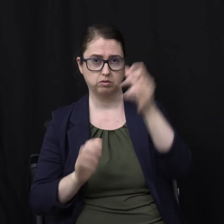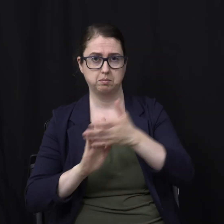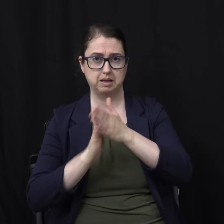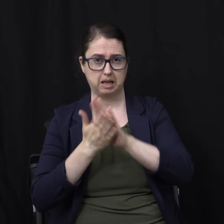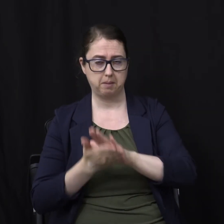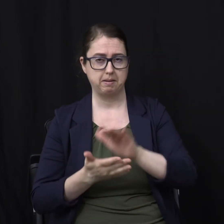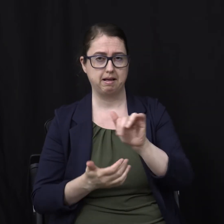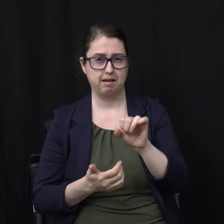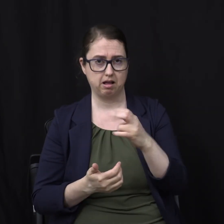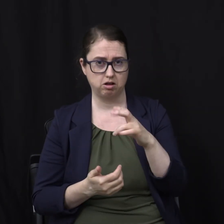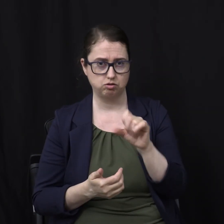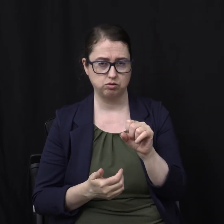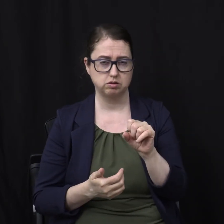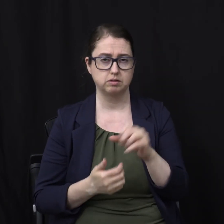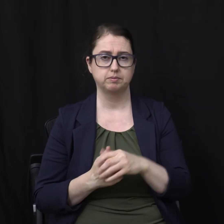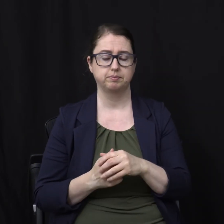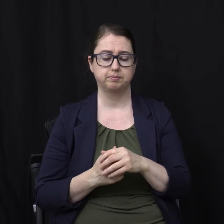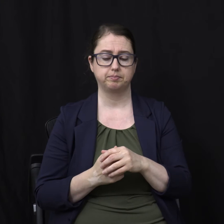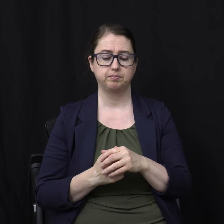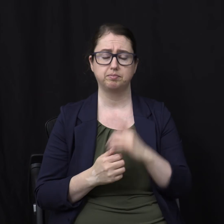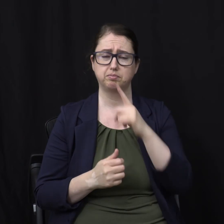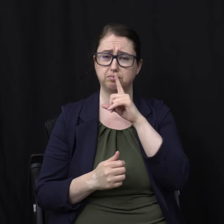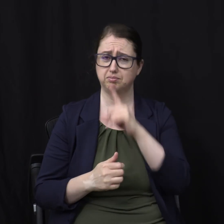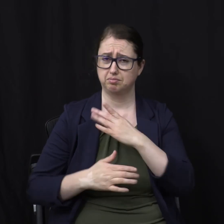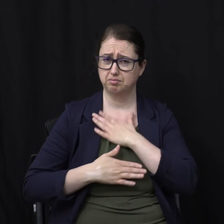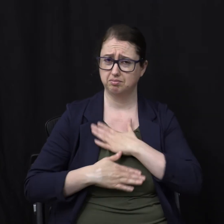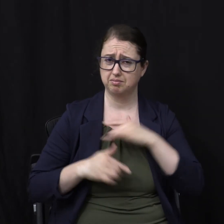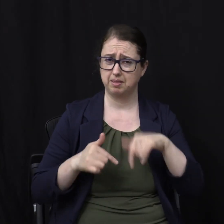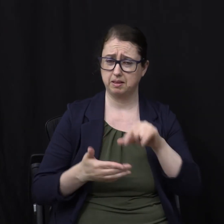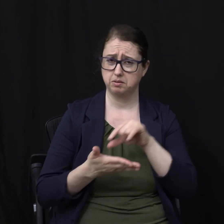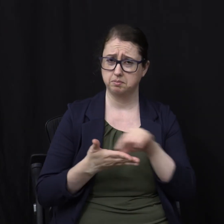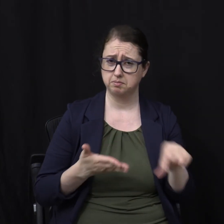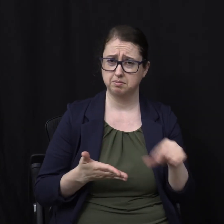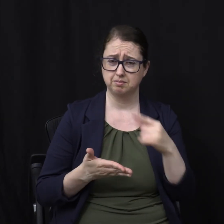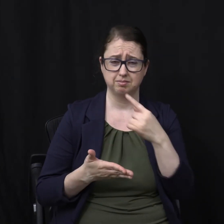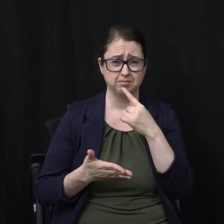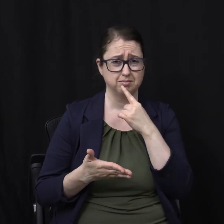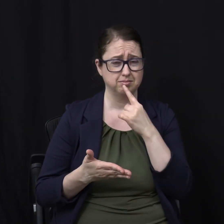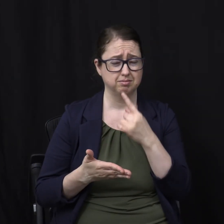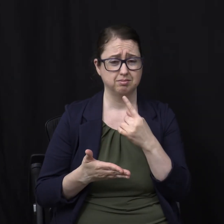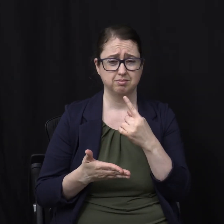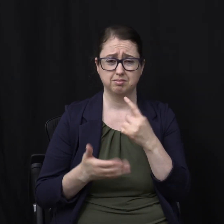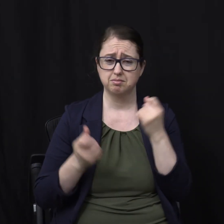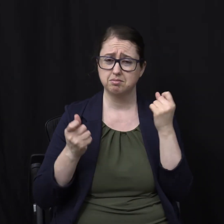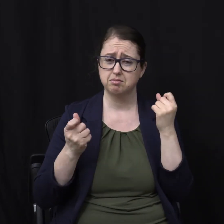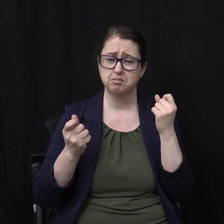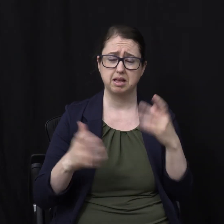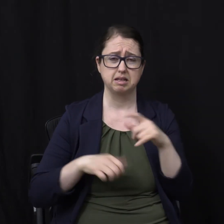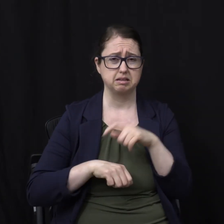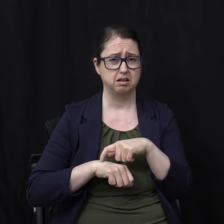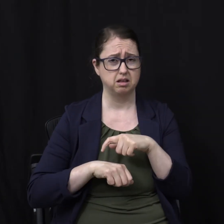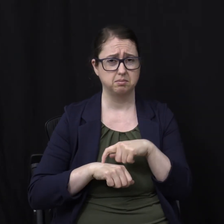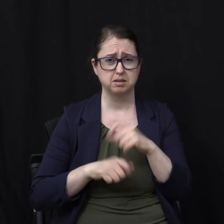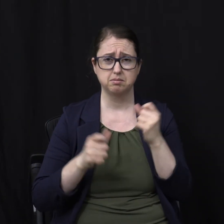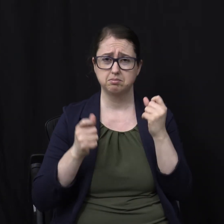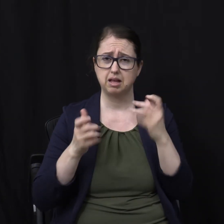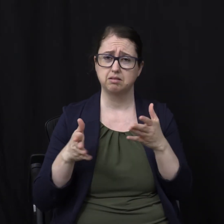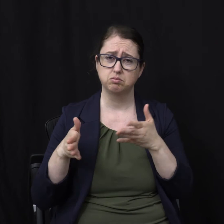ashes Under the feet And what I appreciate About this text Is it says it So many times In so many ways